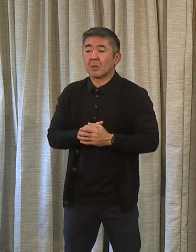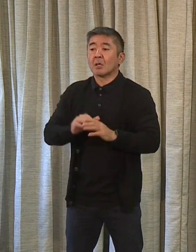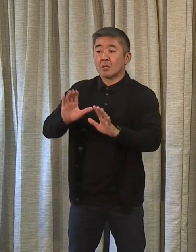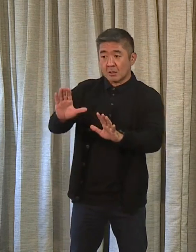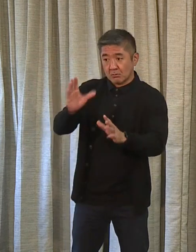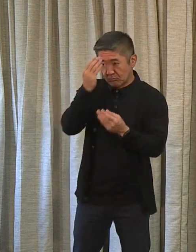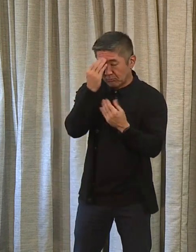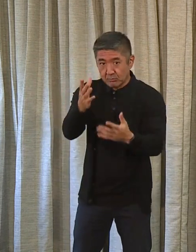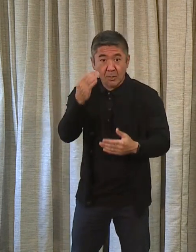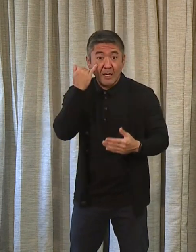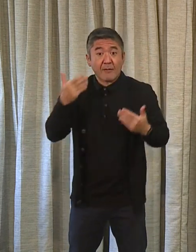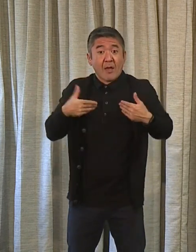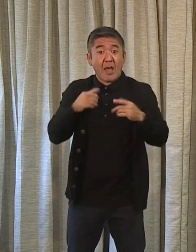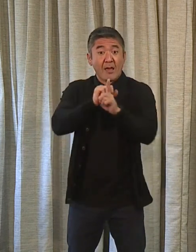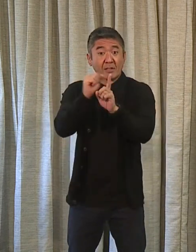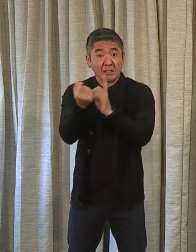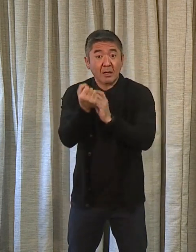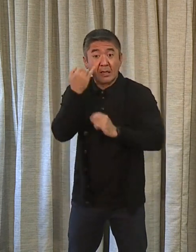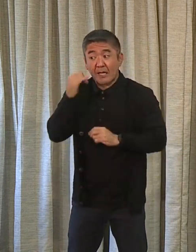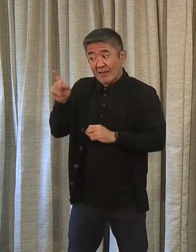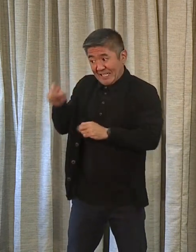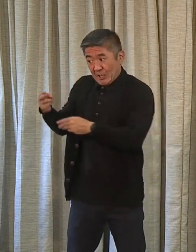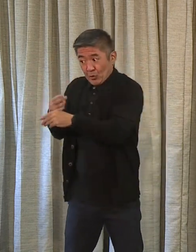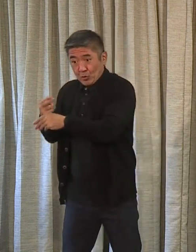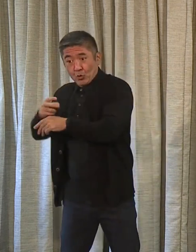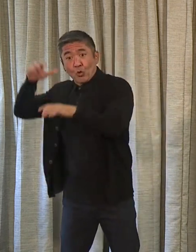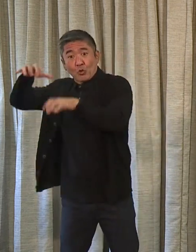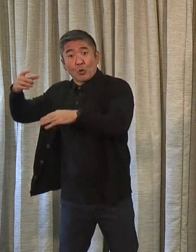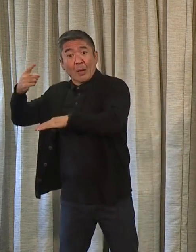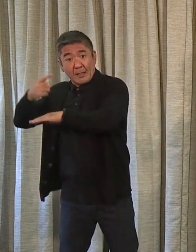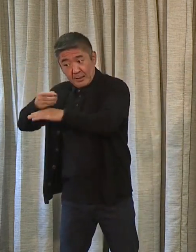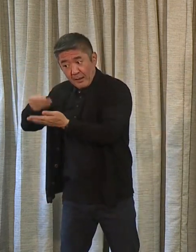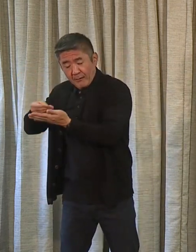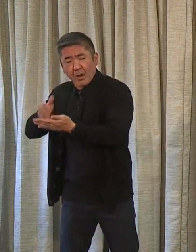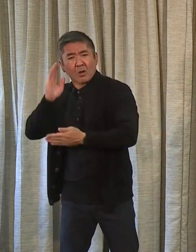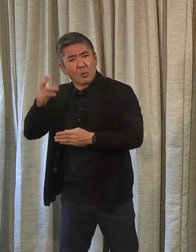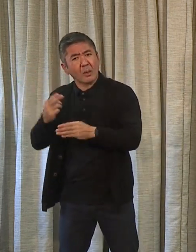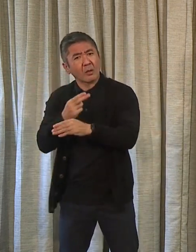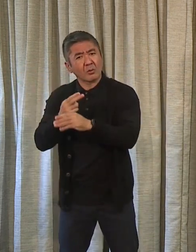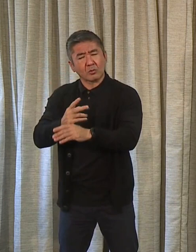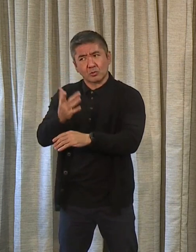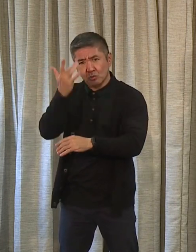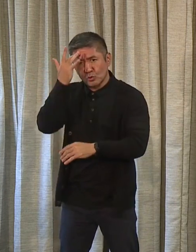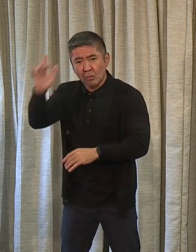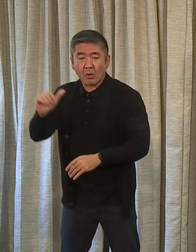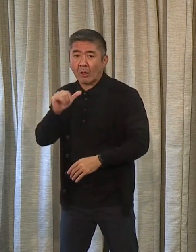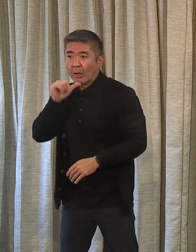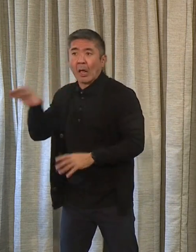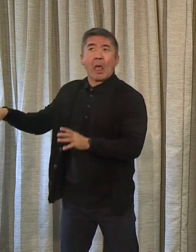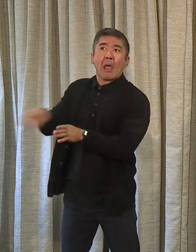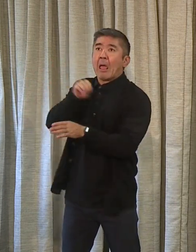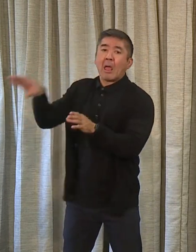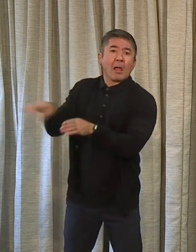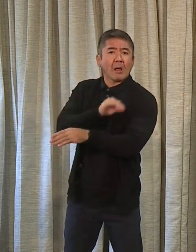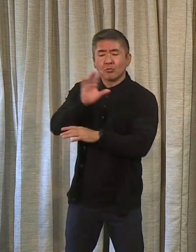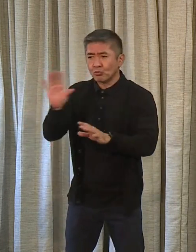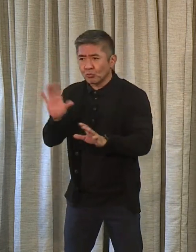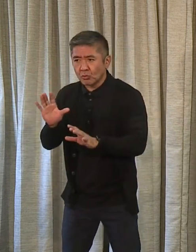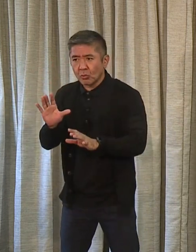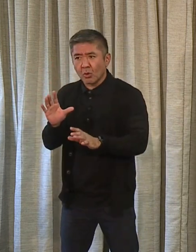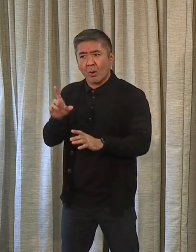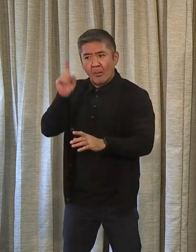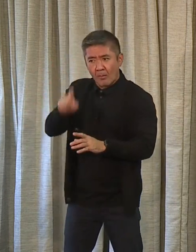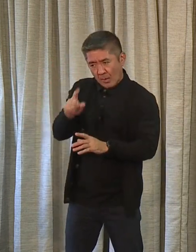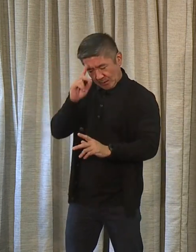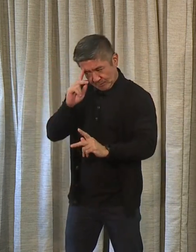situation going forward, if we ever have to dip into a rainy day fund, we will use it appropriately. It's not a slush fund. We'll use it for the purposes that it's meant